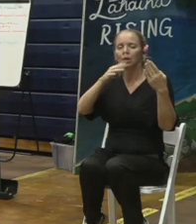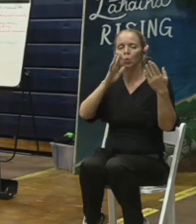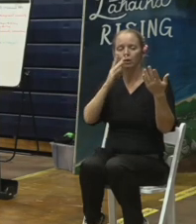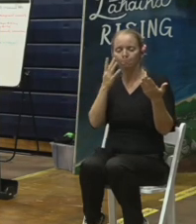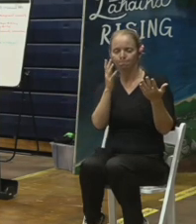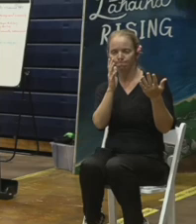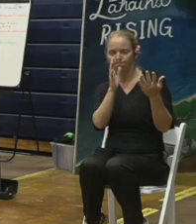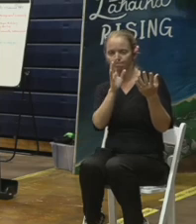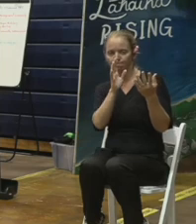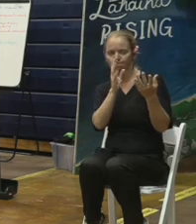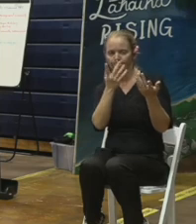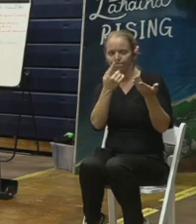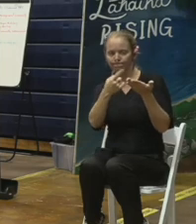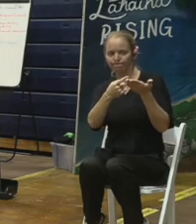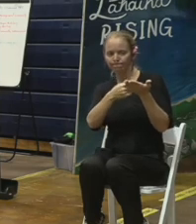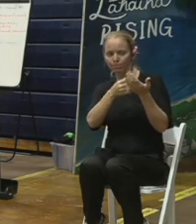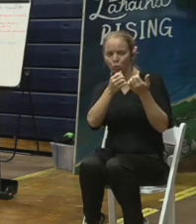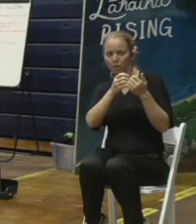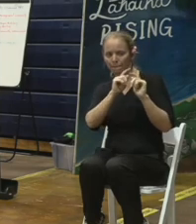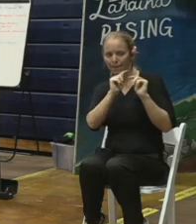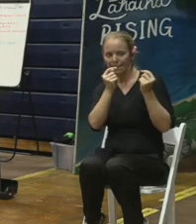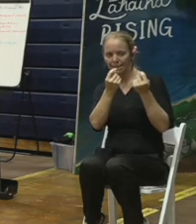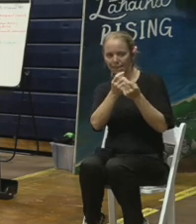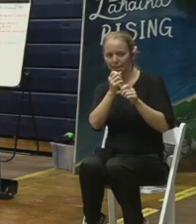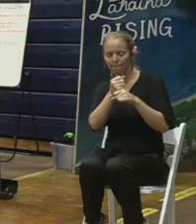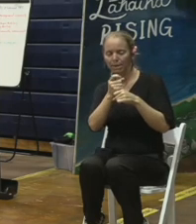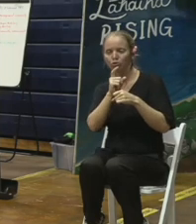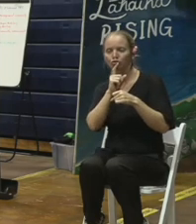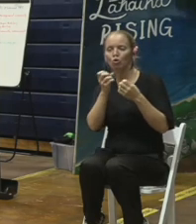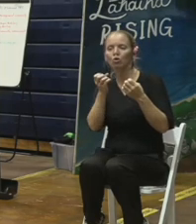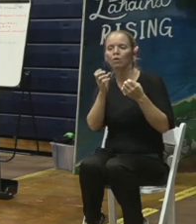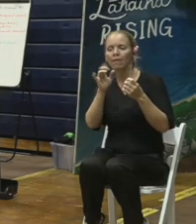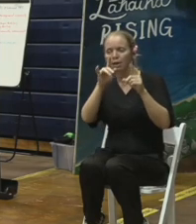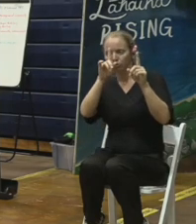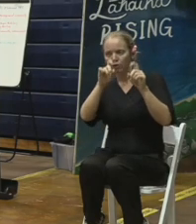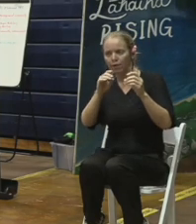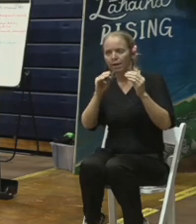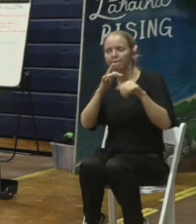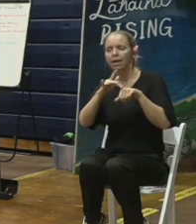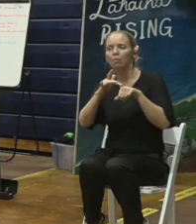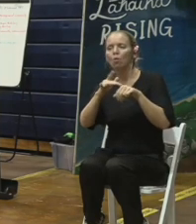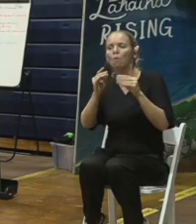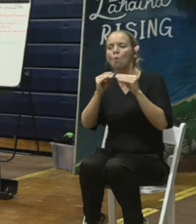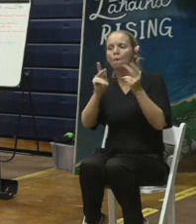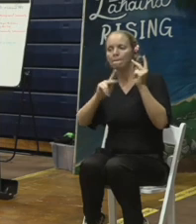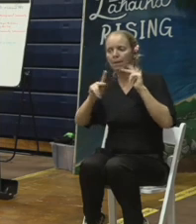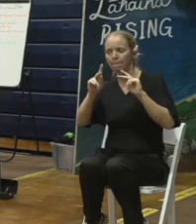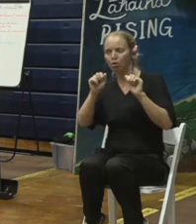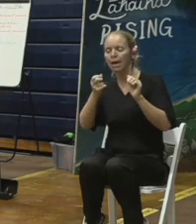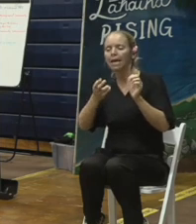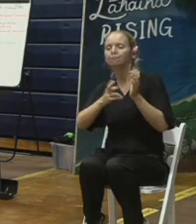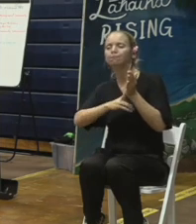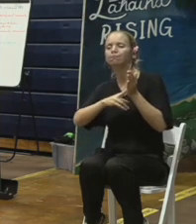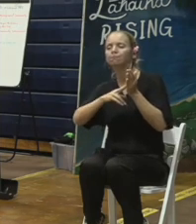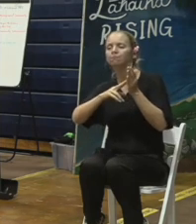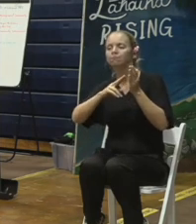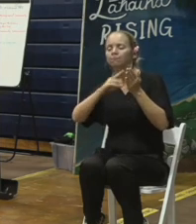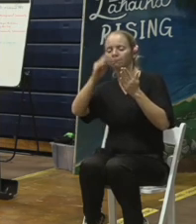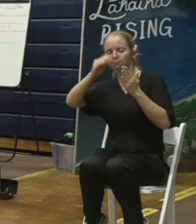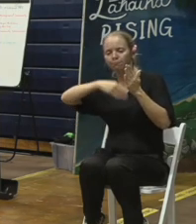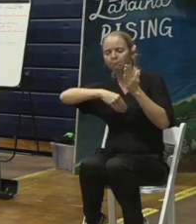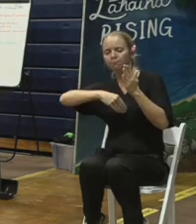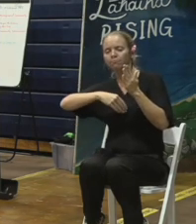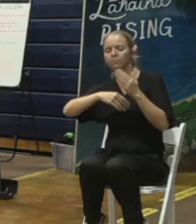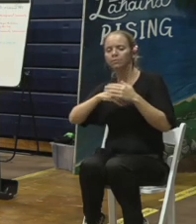who want to take it and we can get this information to them and we have the luxury of being able to have